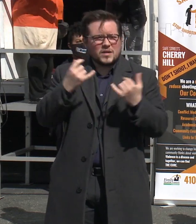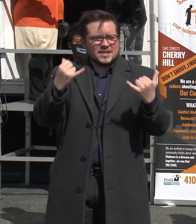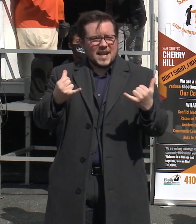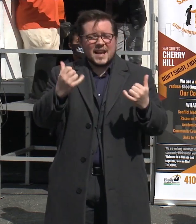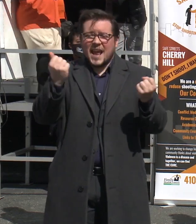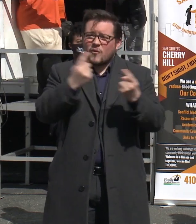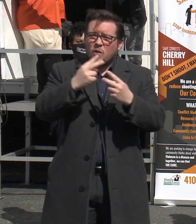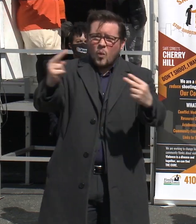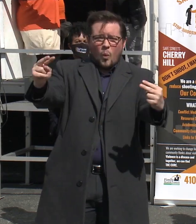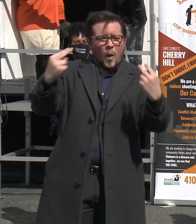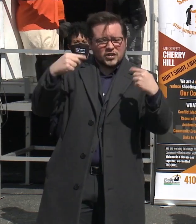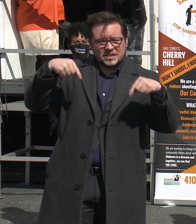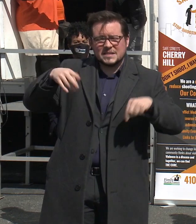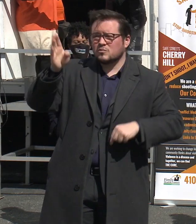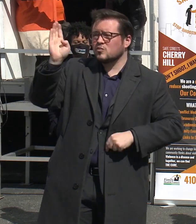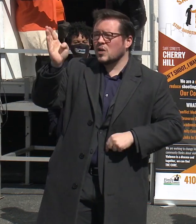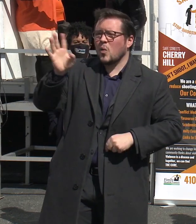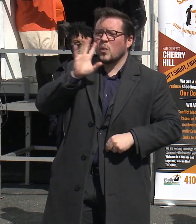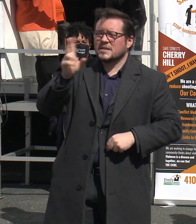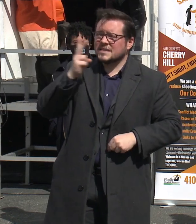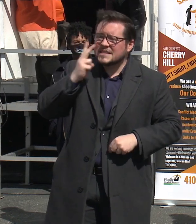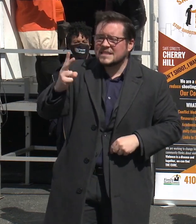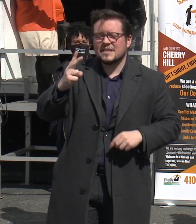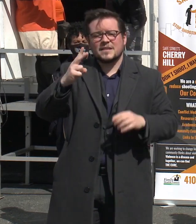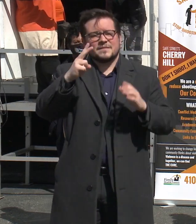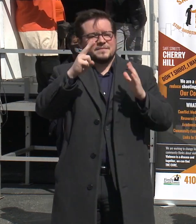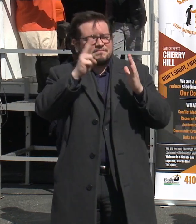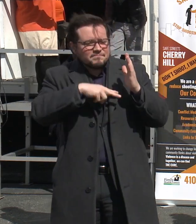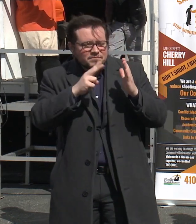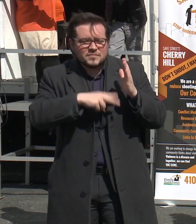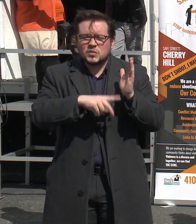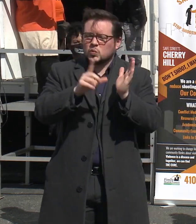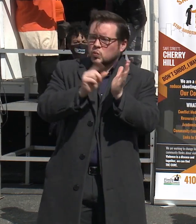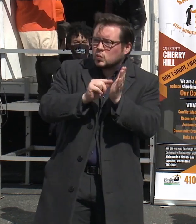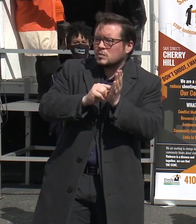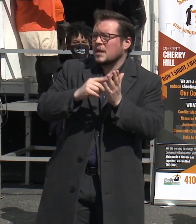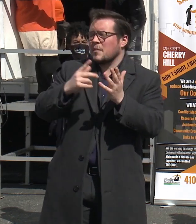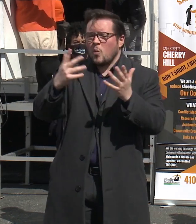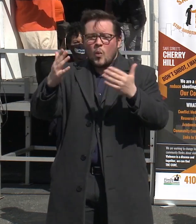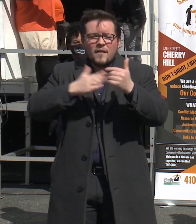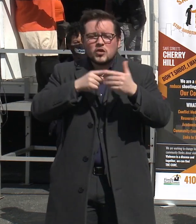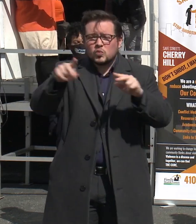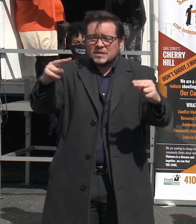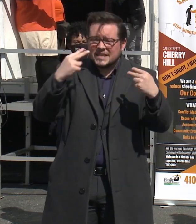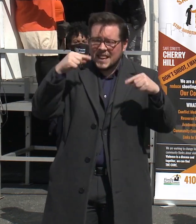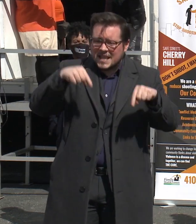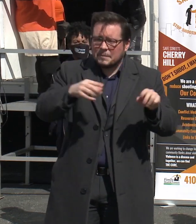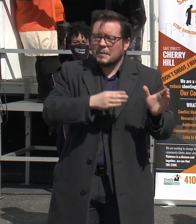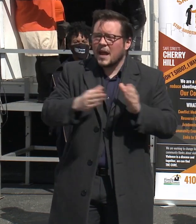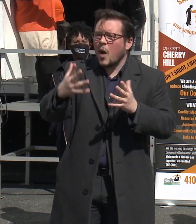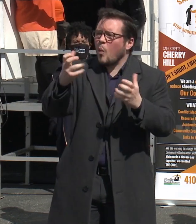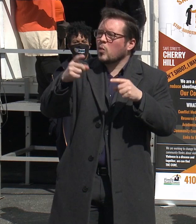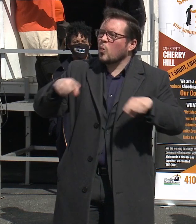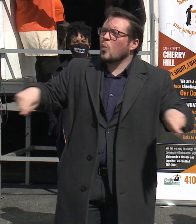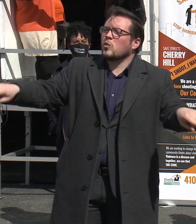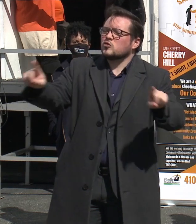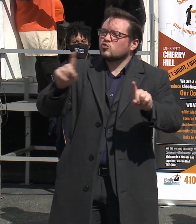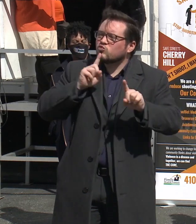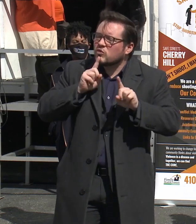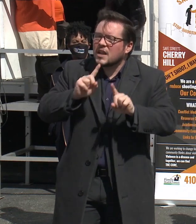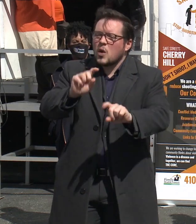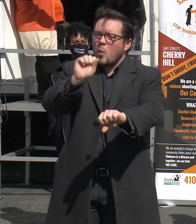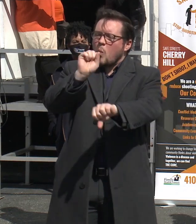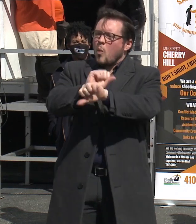press conference and will see the video or read a story in a newspaper to implement this plan and truly and truly